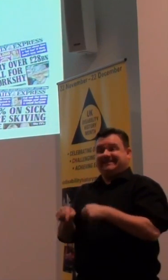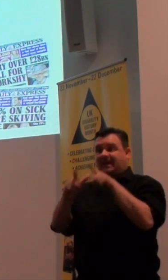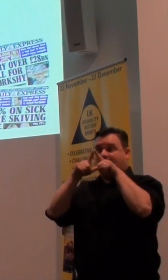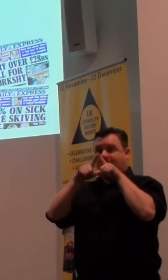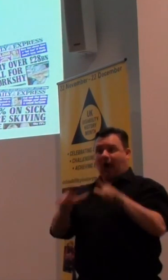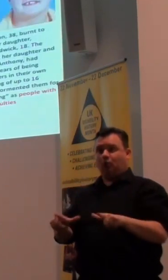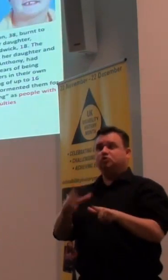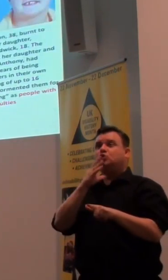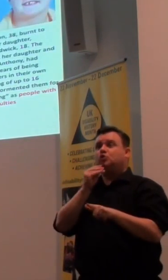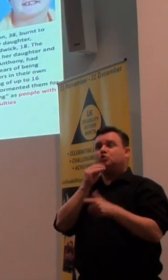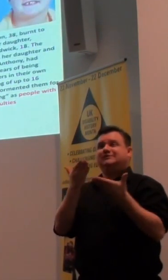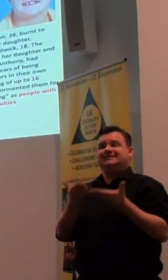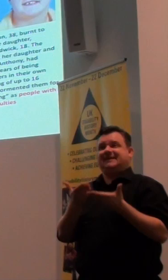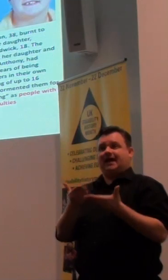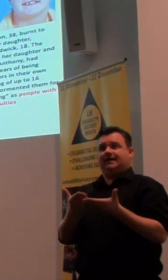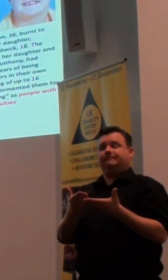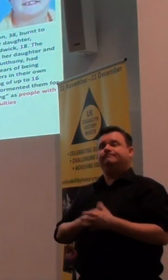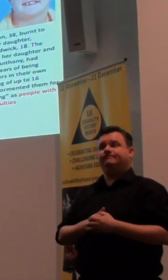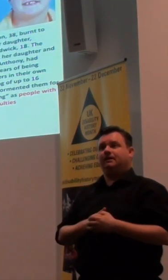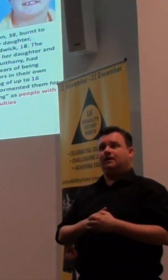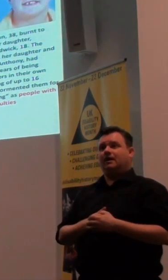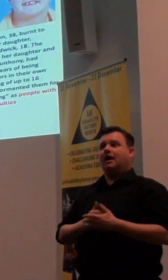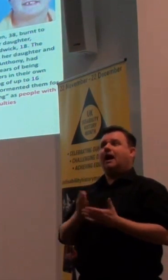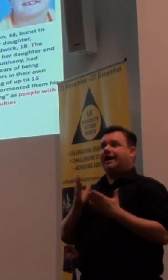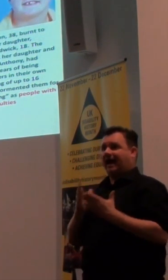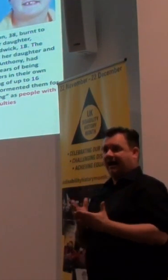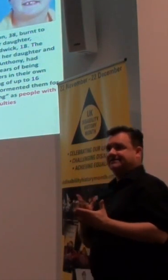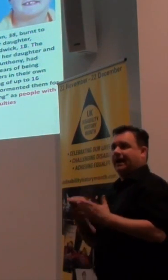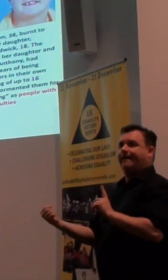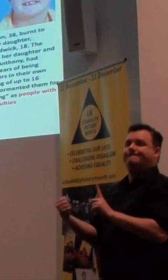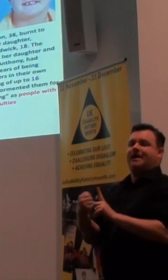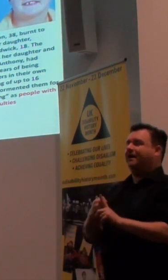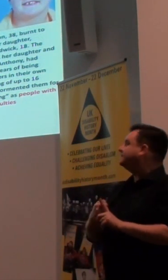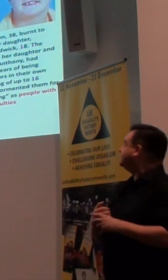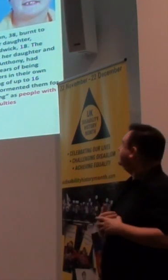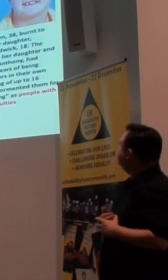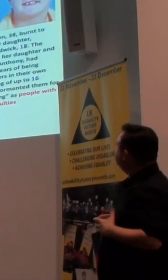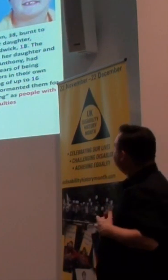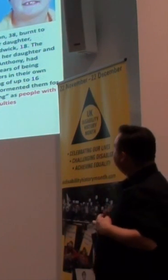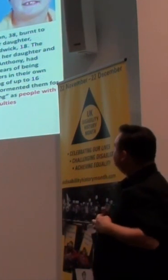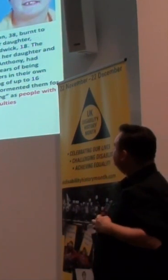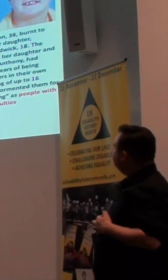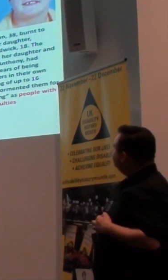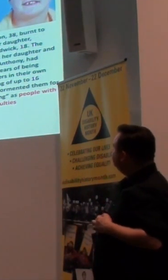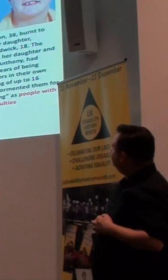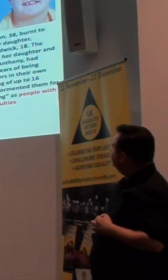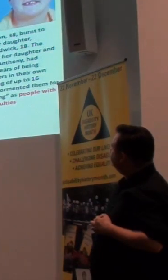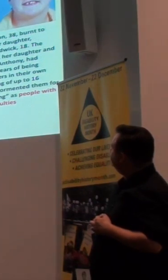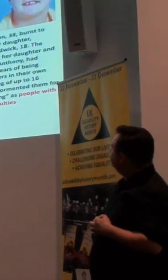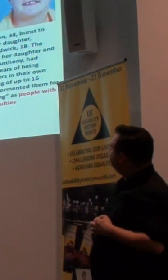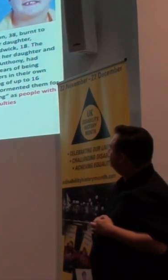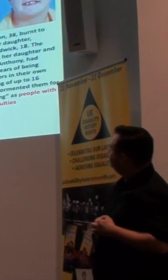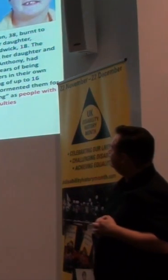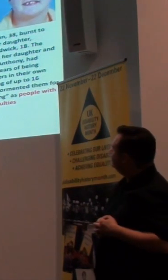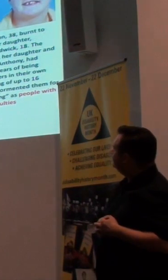that was used today to describe us, and it has an impact. It leads to death on the streets. Particularly